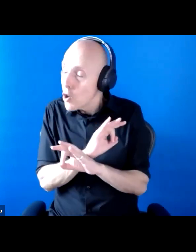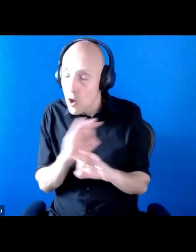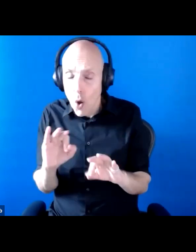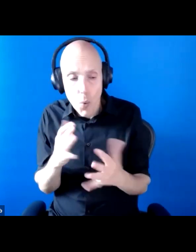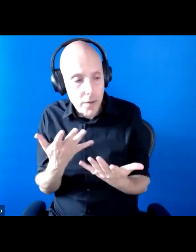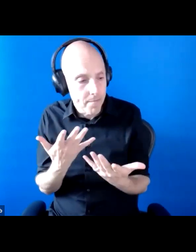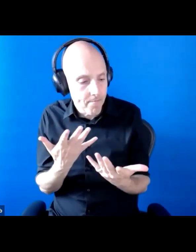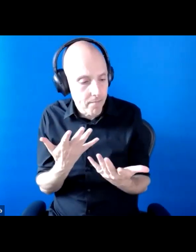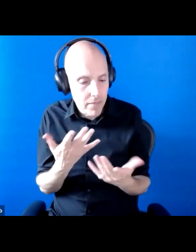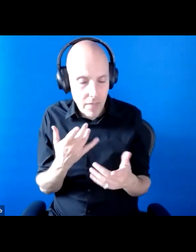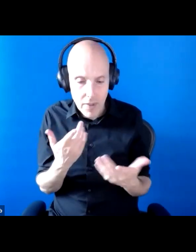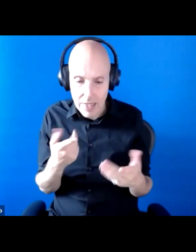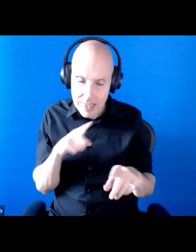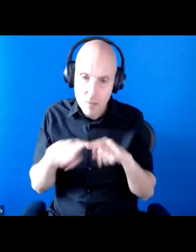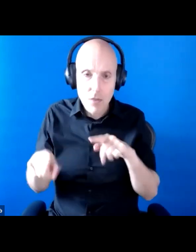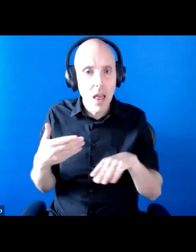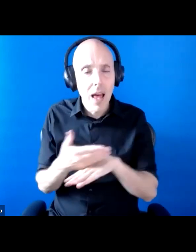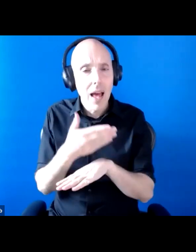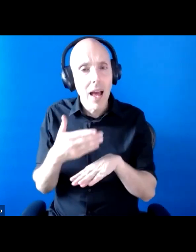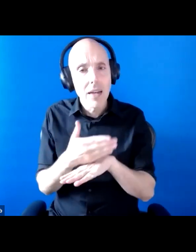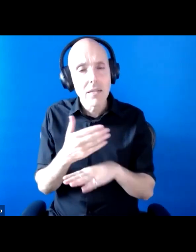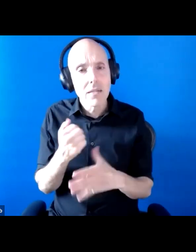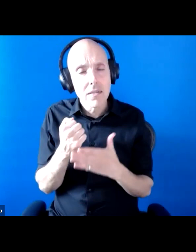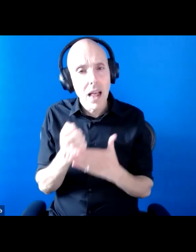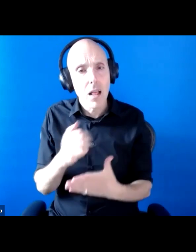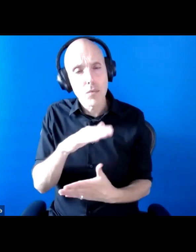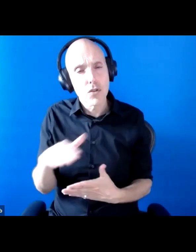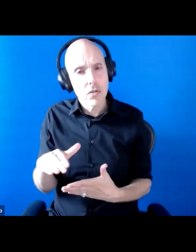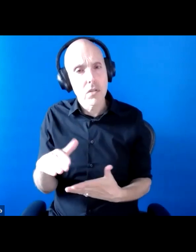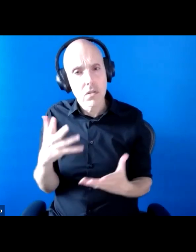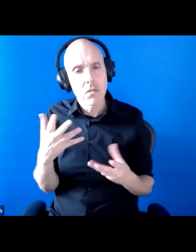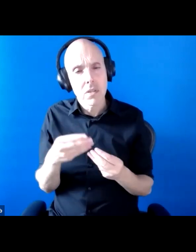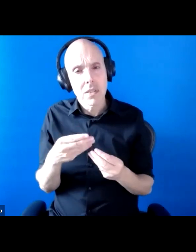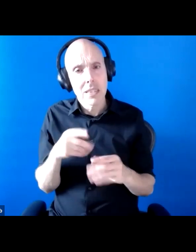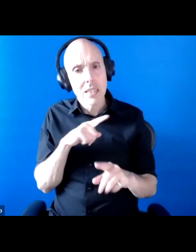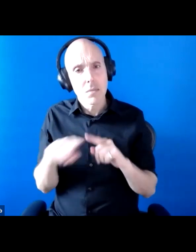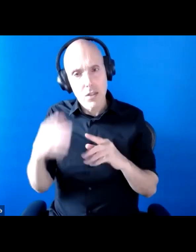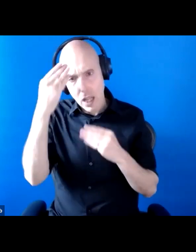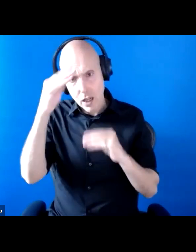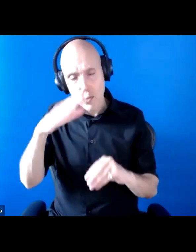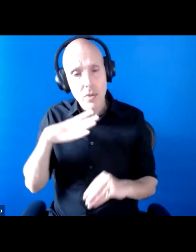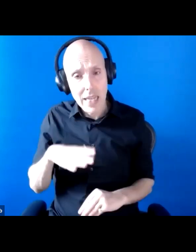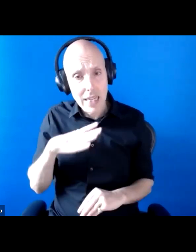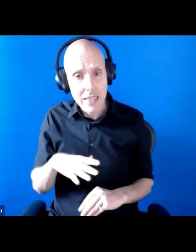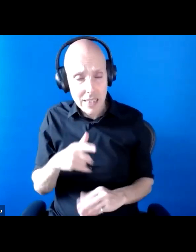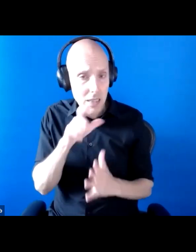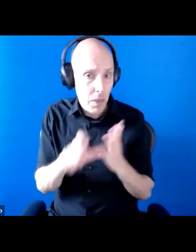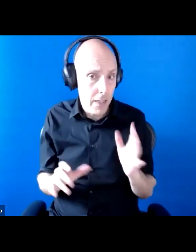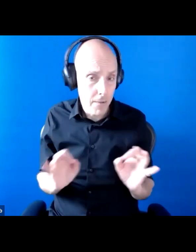children who have special educational needs disability to catch up.